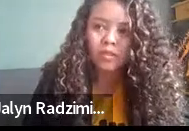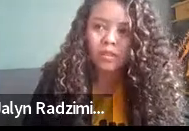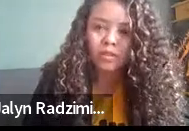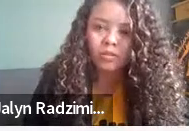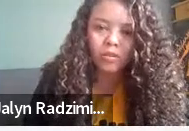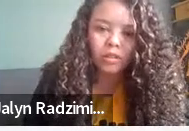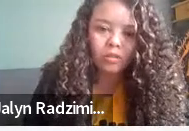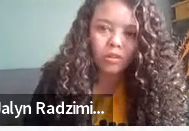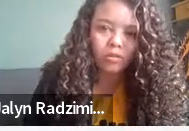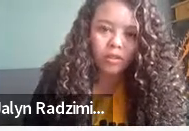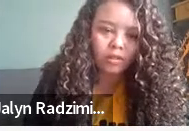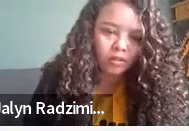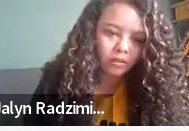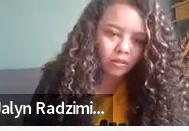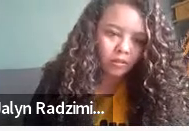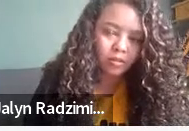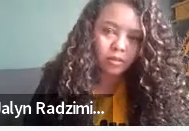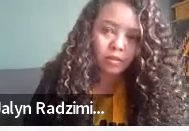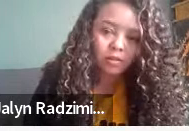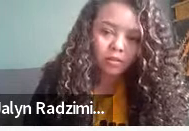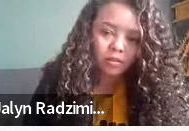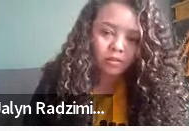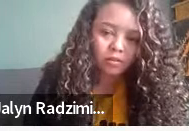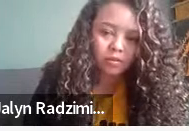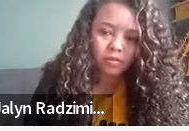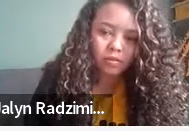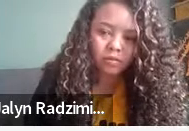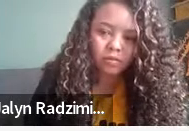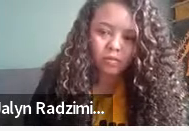wow wow wow